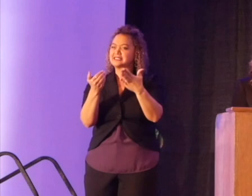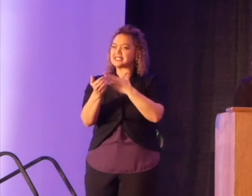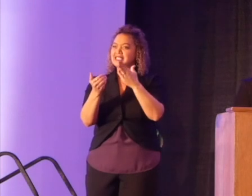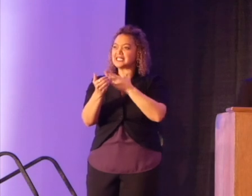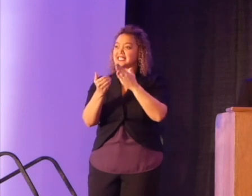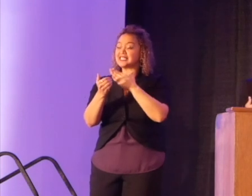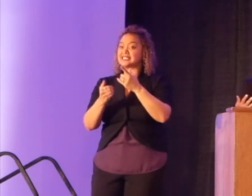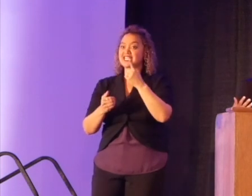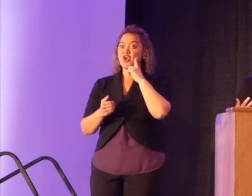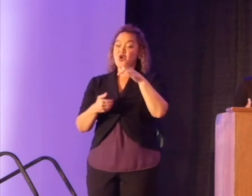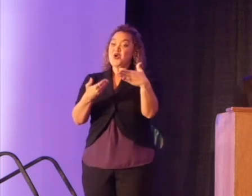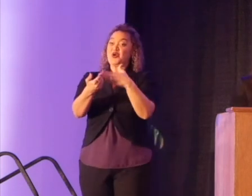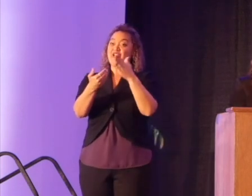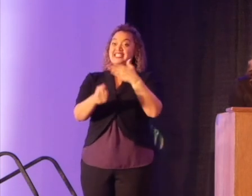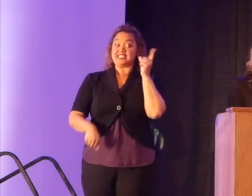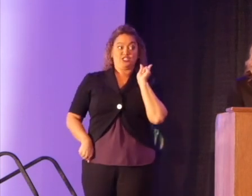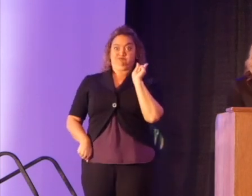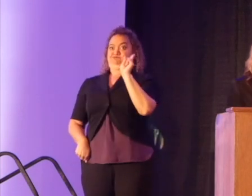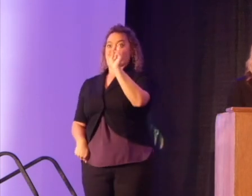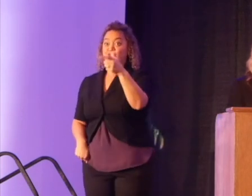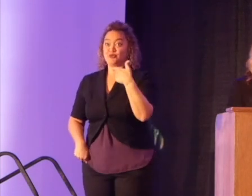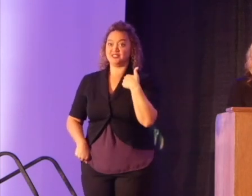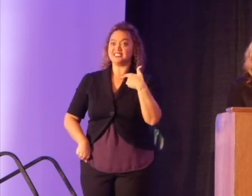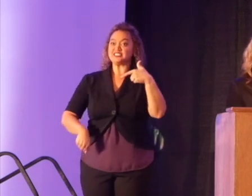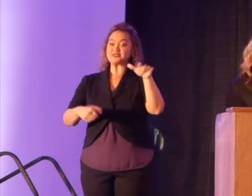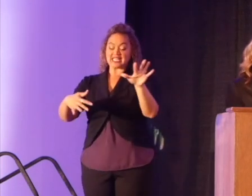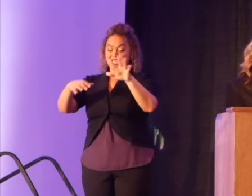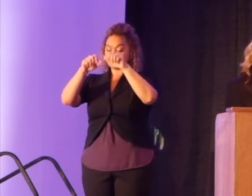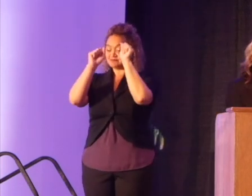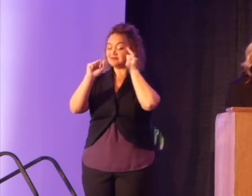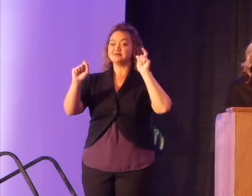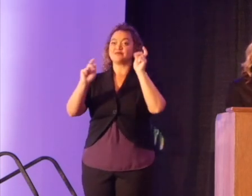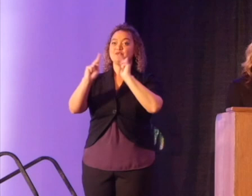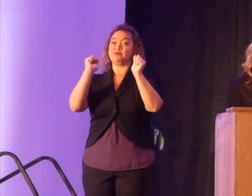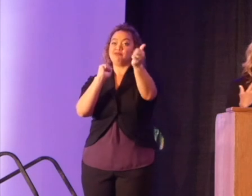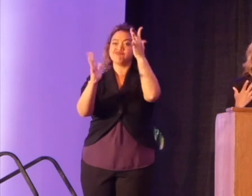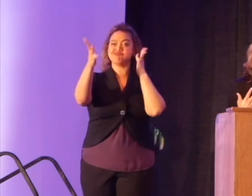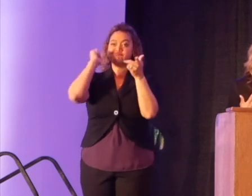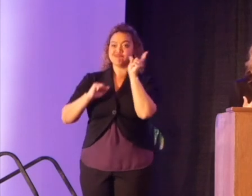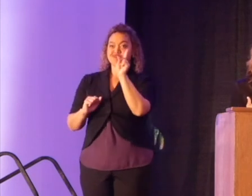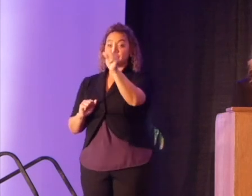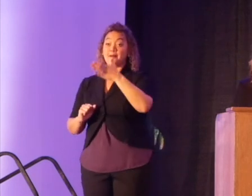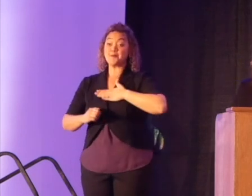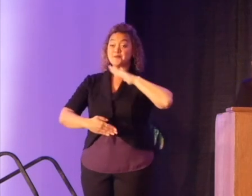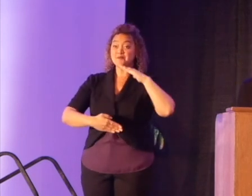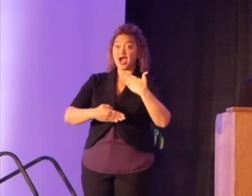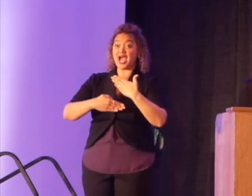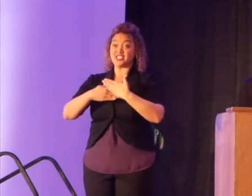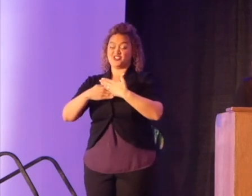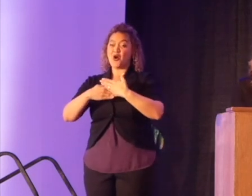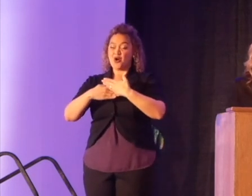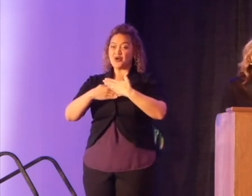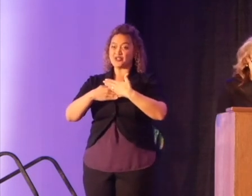Hustling to keep up with her easy stride that was like swirling water in a sea of people. My daughter's backside